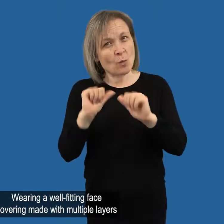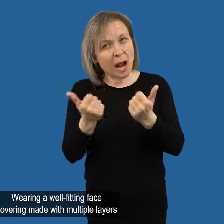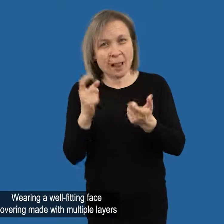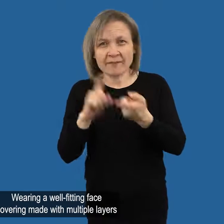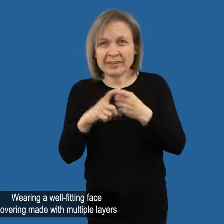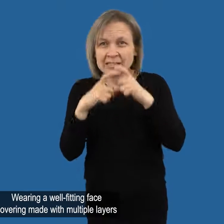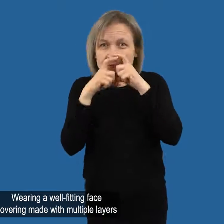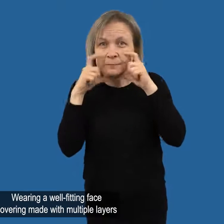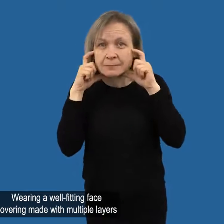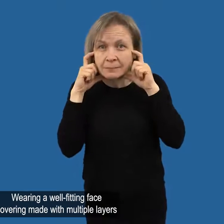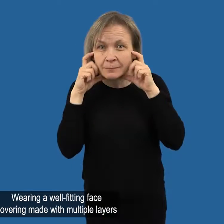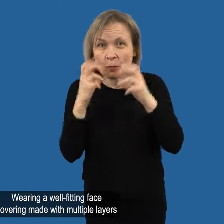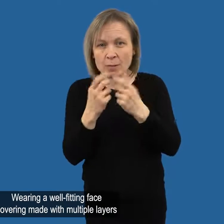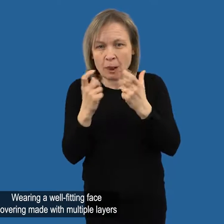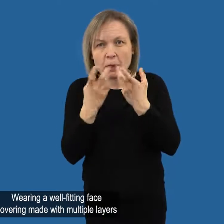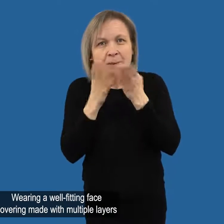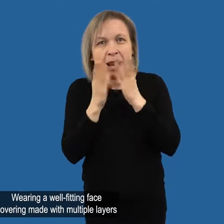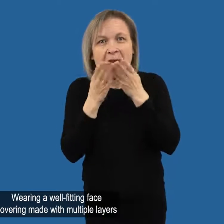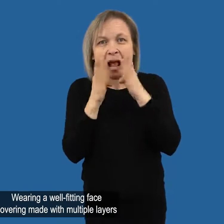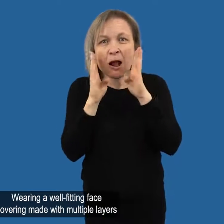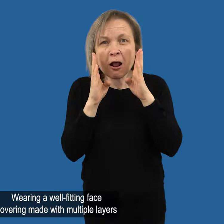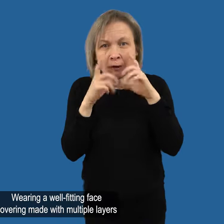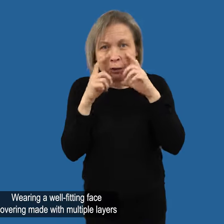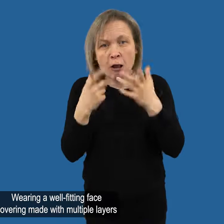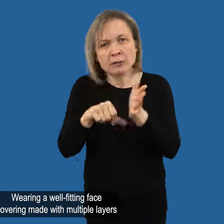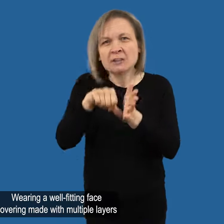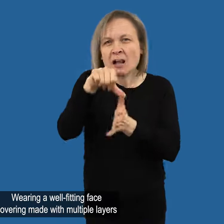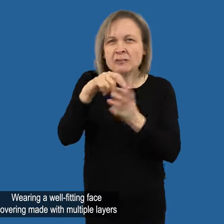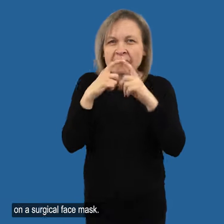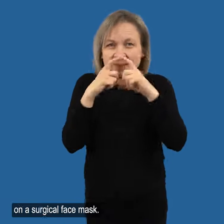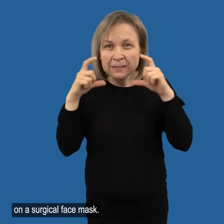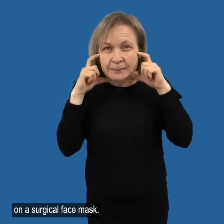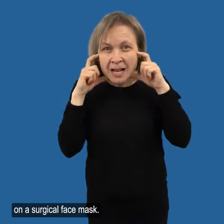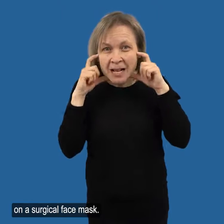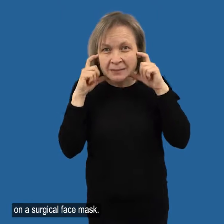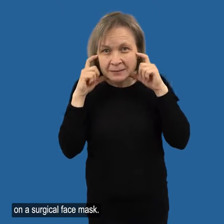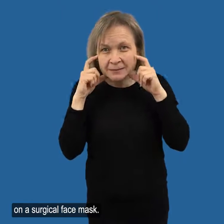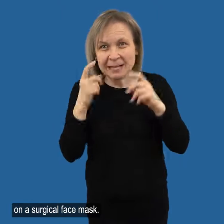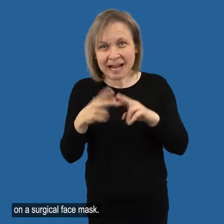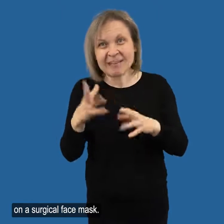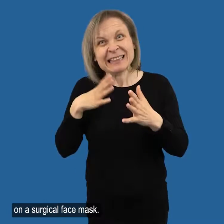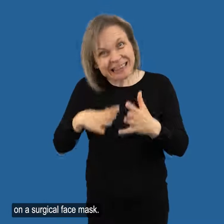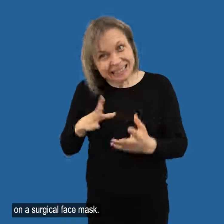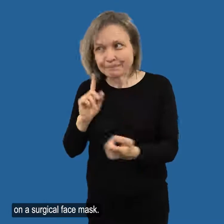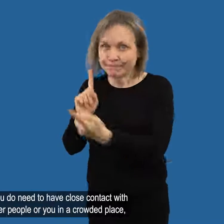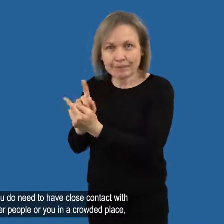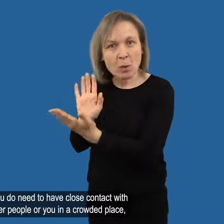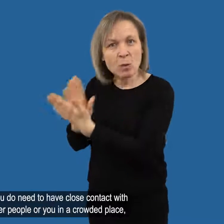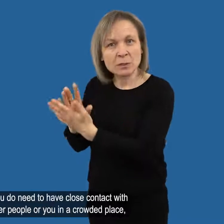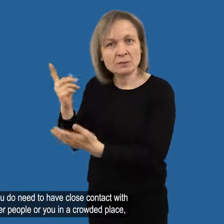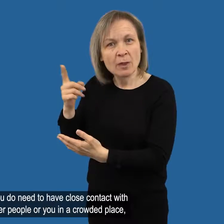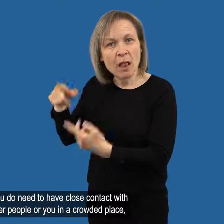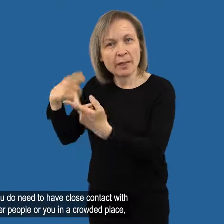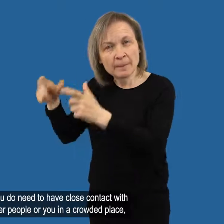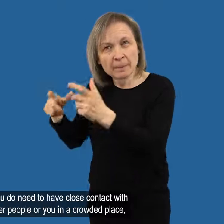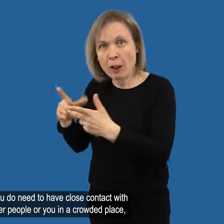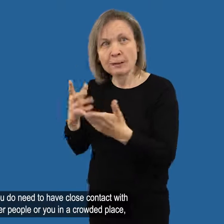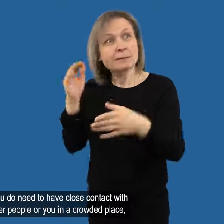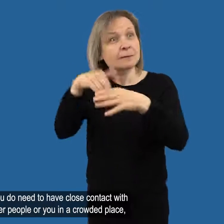Wearing a well-fitting face covering made with multiple layers Or a surgical face mask if you do need to have close contact with other people